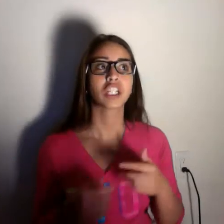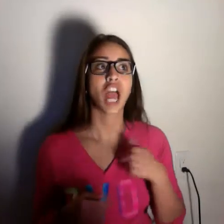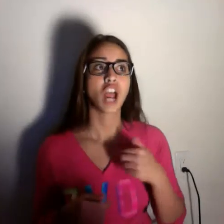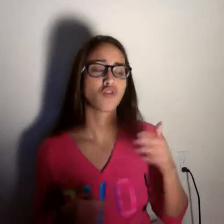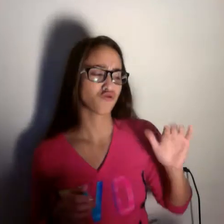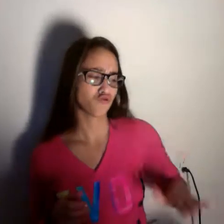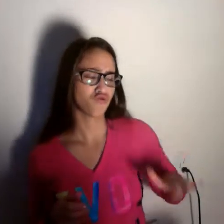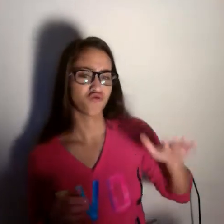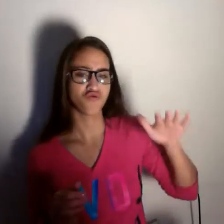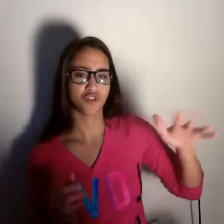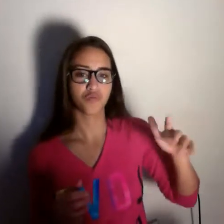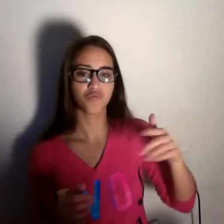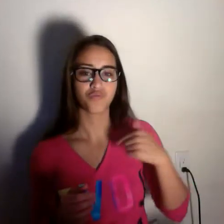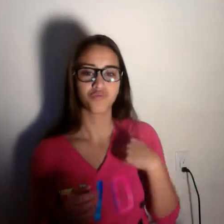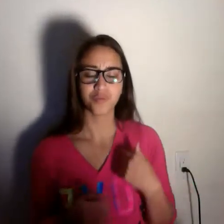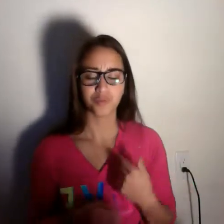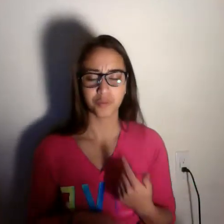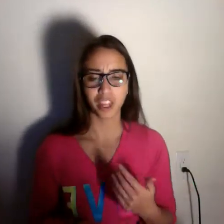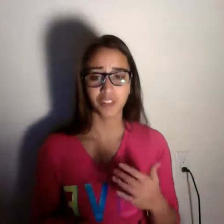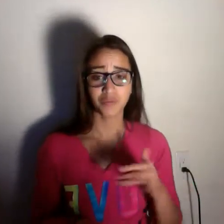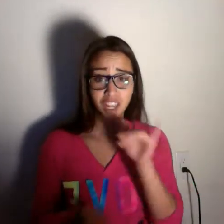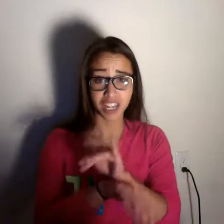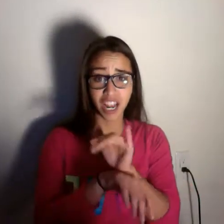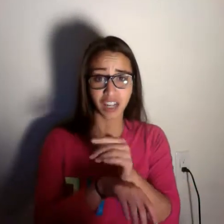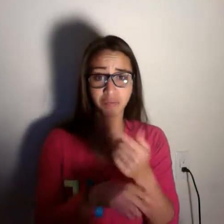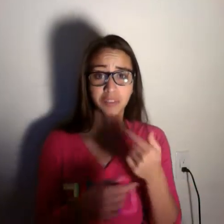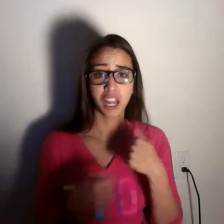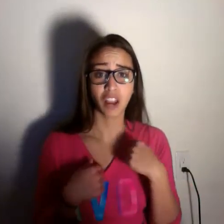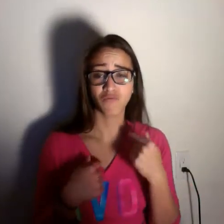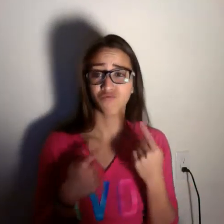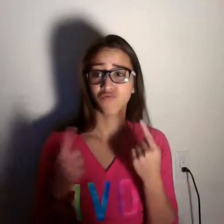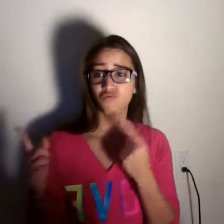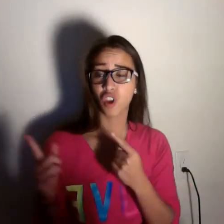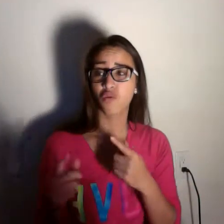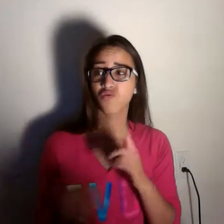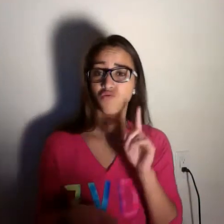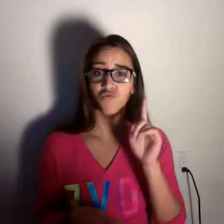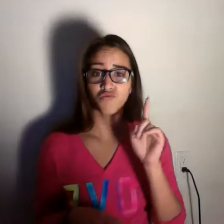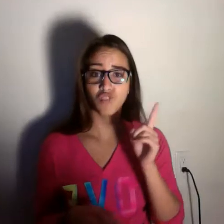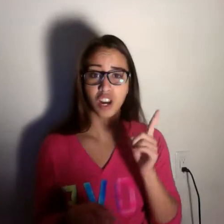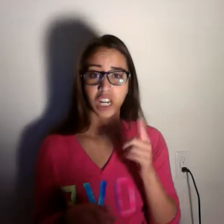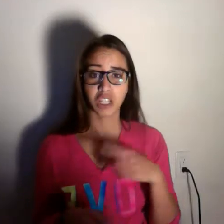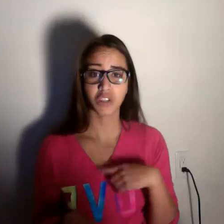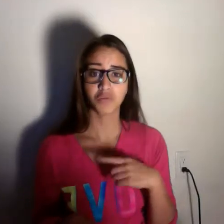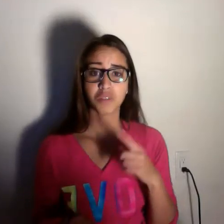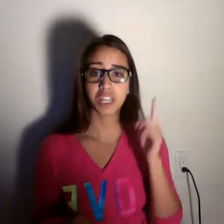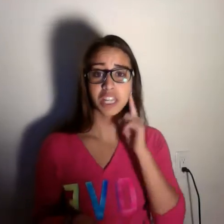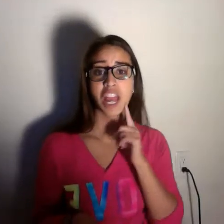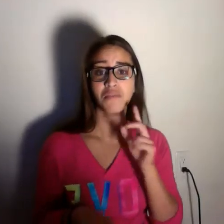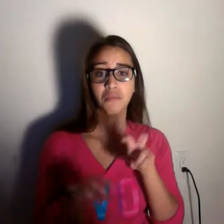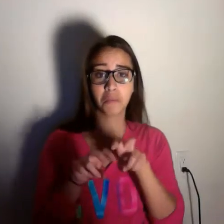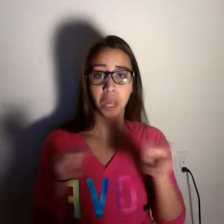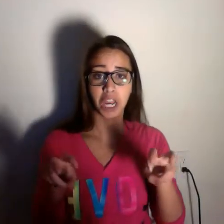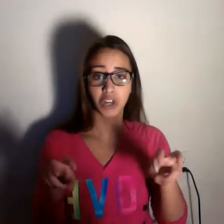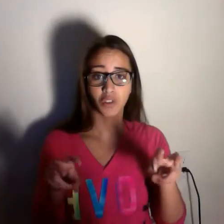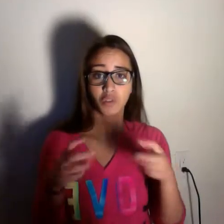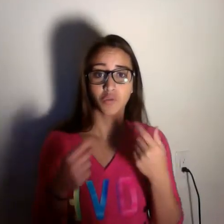The Victoria's Secret Fashion Show gets better and better. If you do something new, I'm going to be the leaf monster. Can you believe that